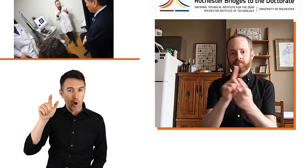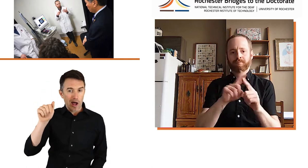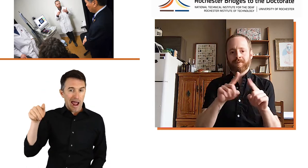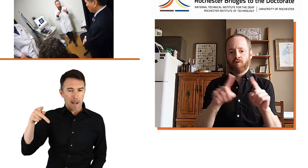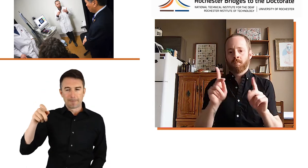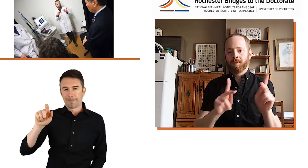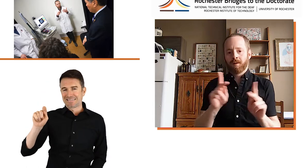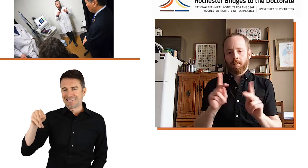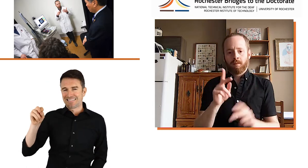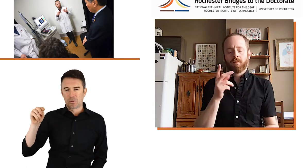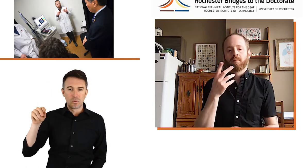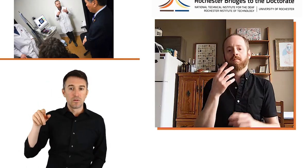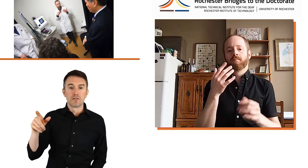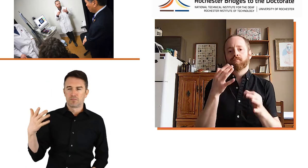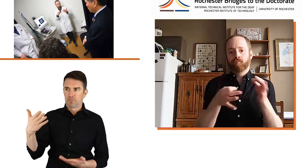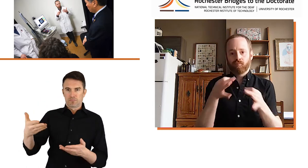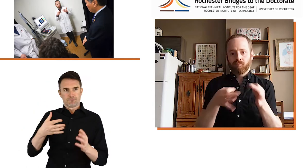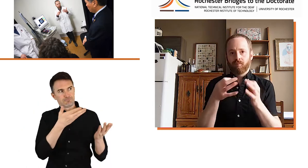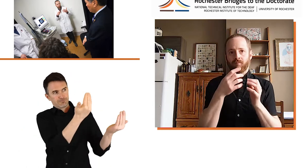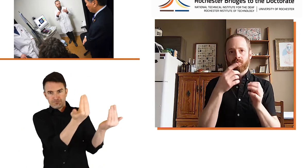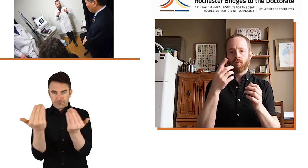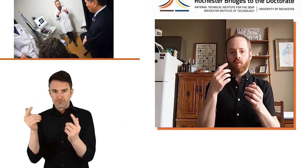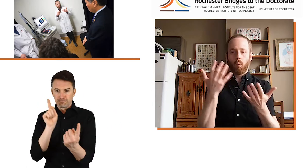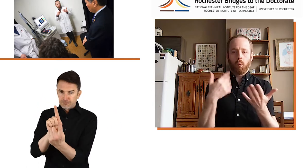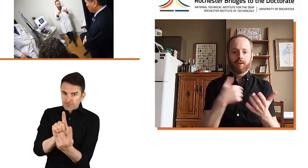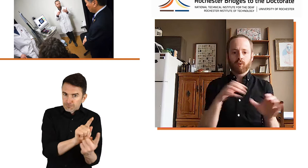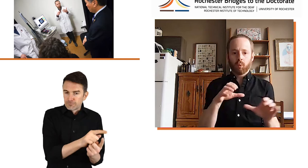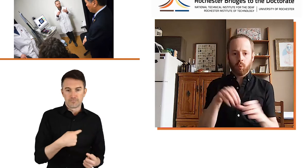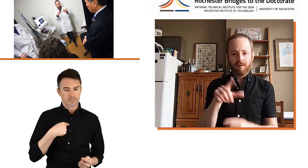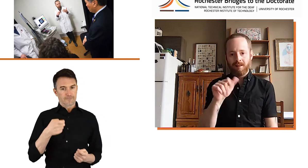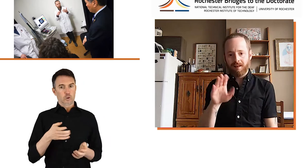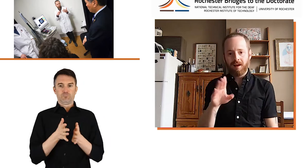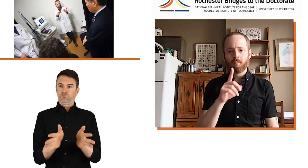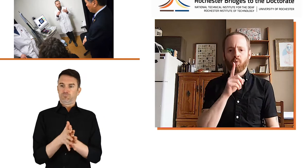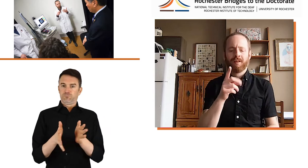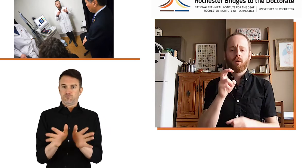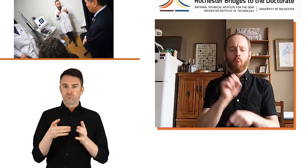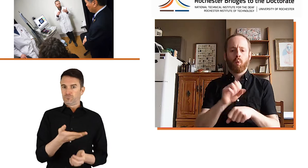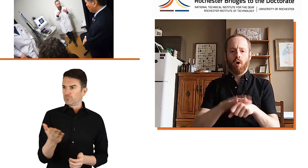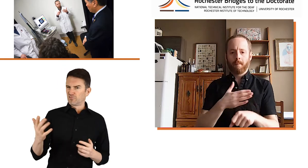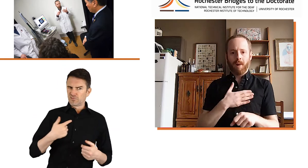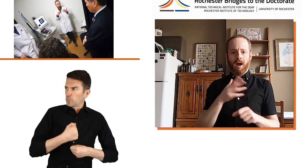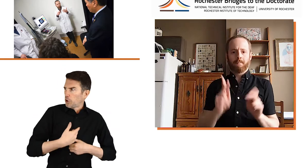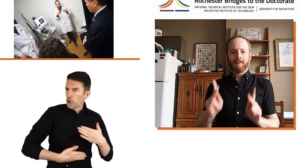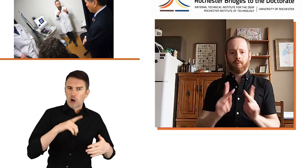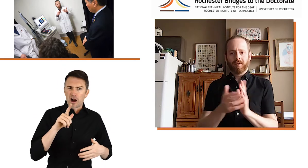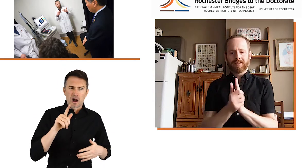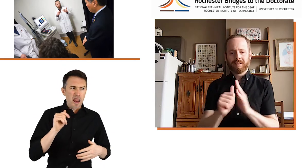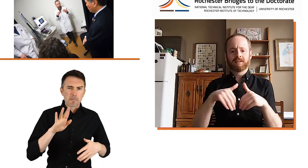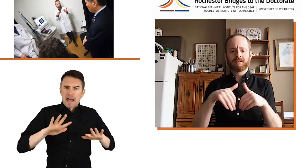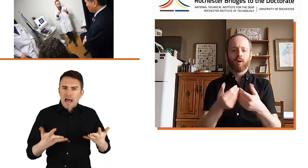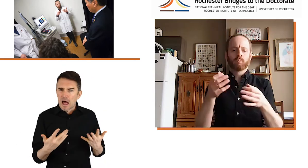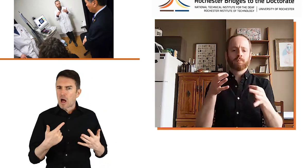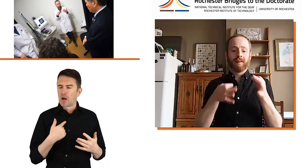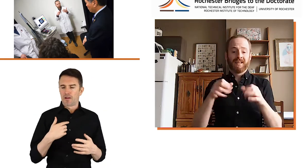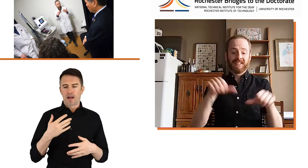meet with so many different people who visited the lab, and to give me the opportunity to describe what we were doing in the lab, and to work on